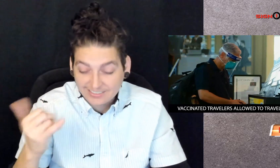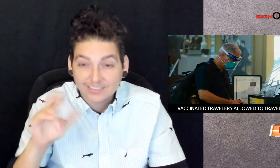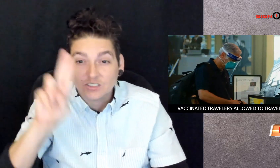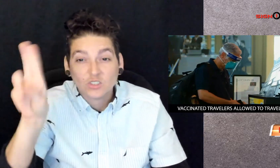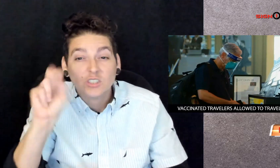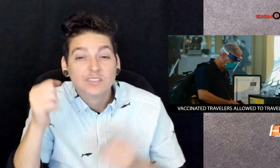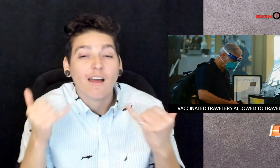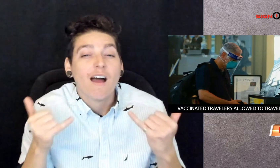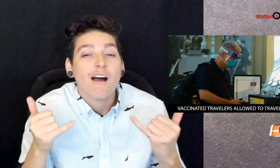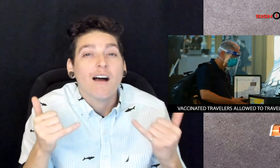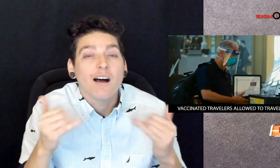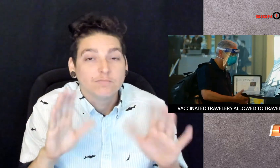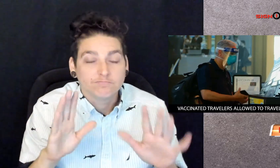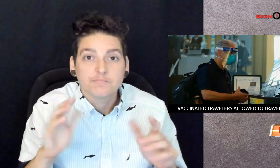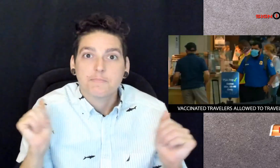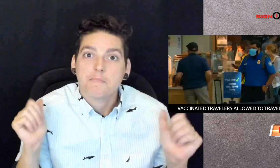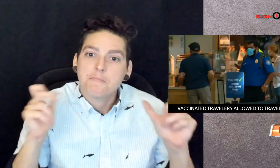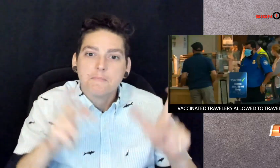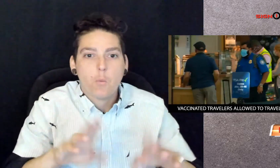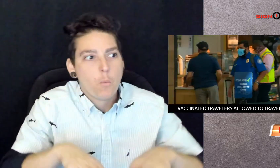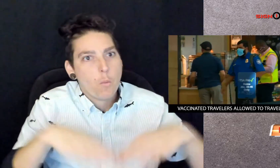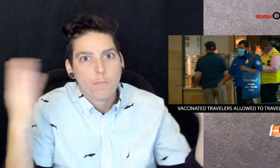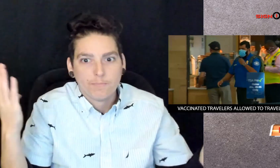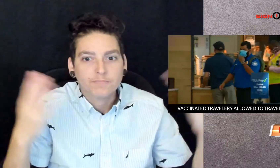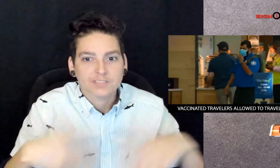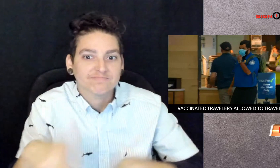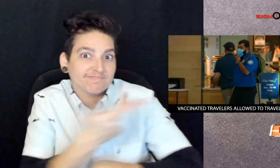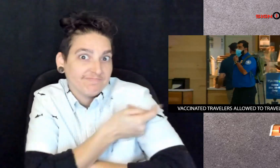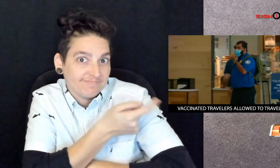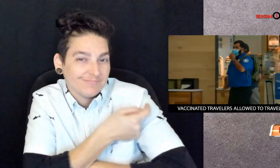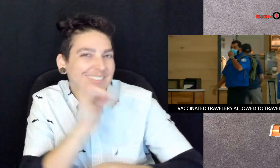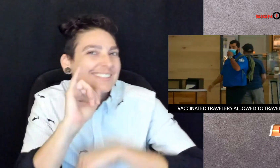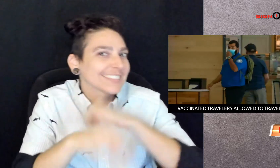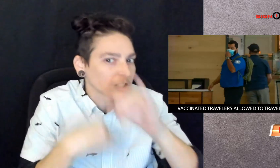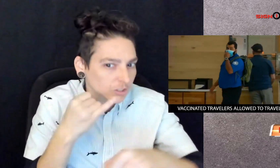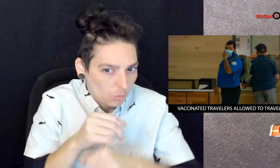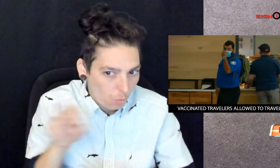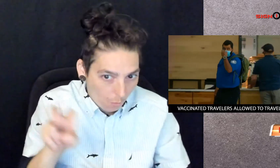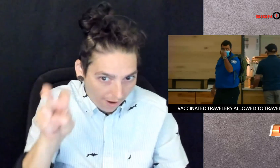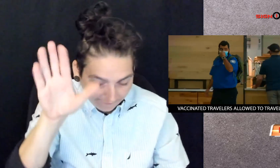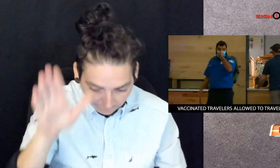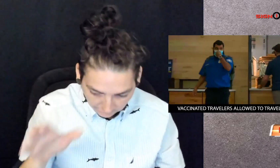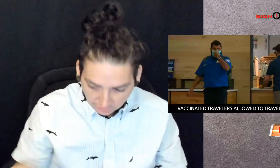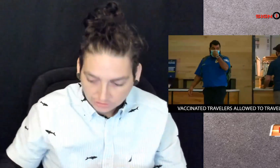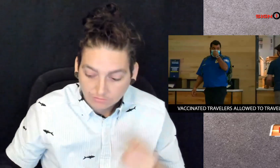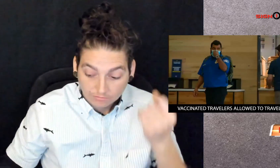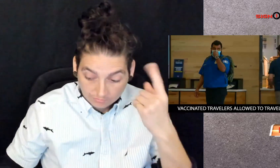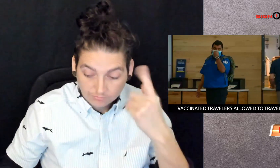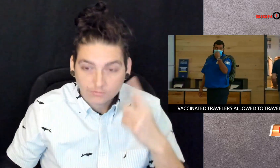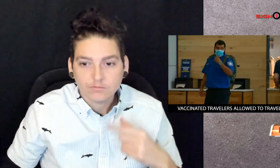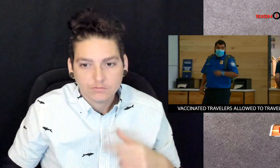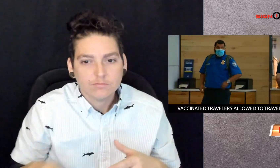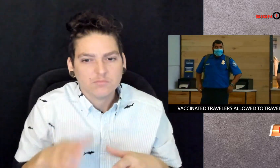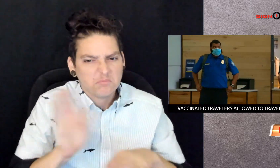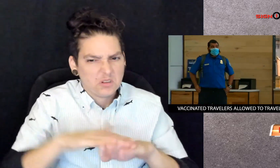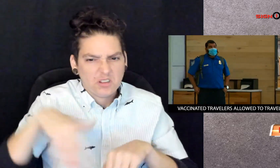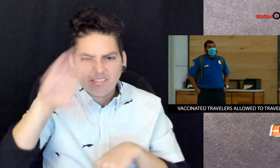After nearly two years, the United States is now back open to vaccinated international travelers